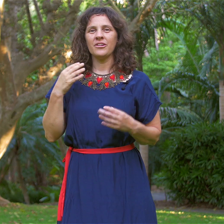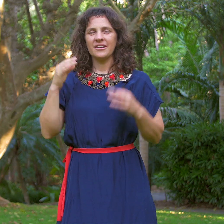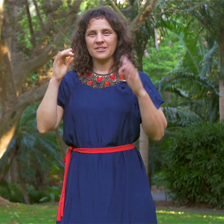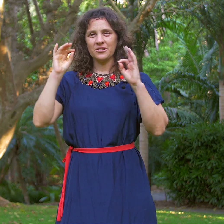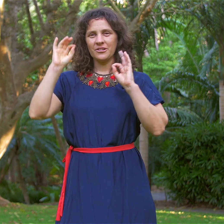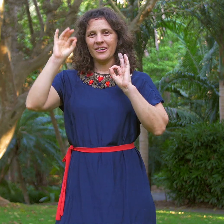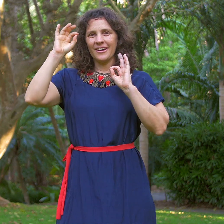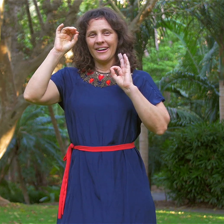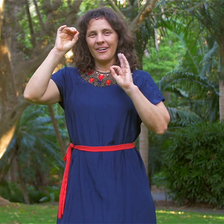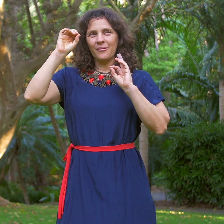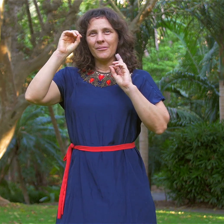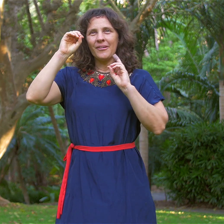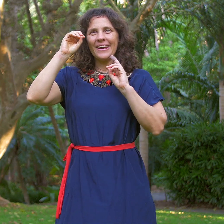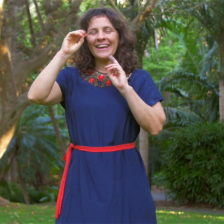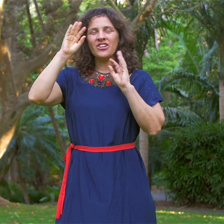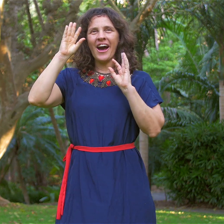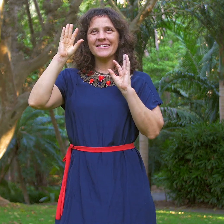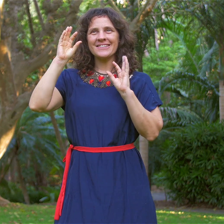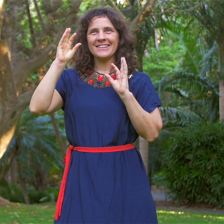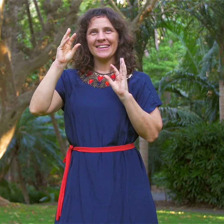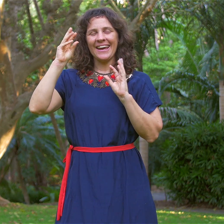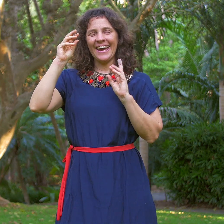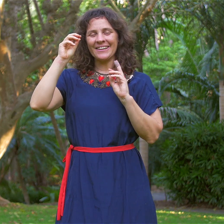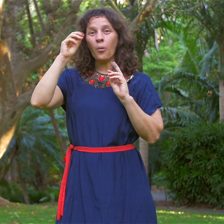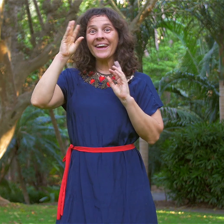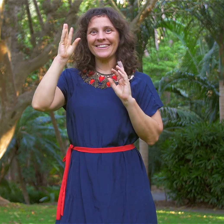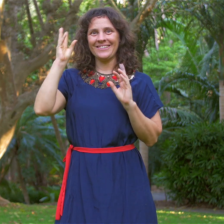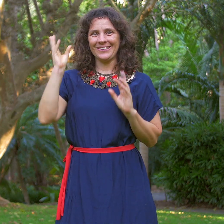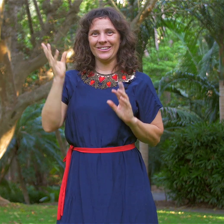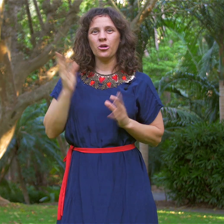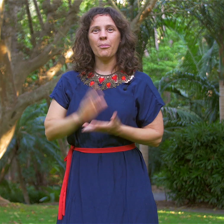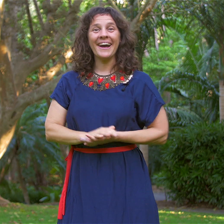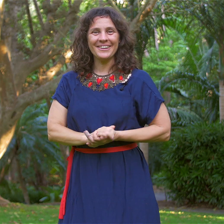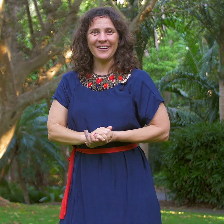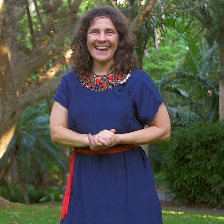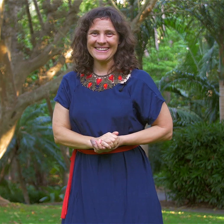to ignite and awaken your pineal gland.